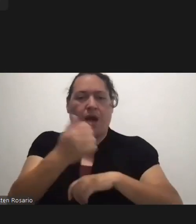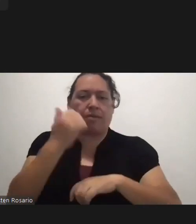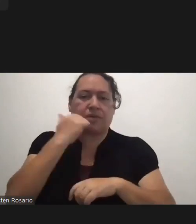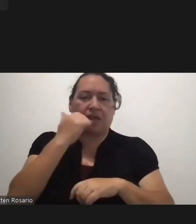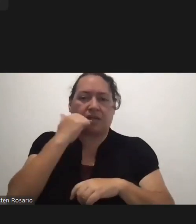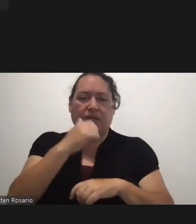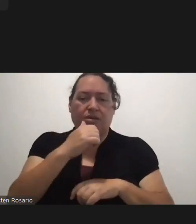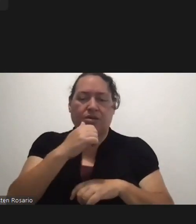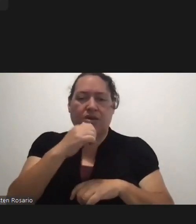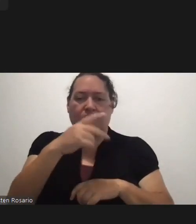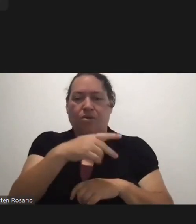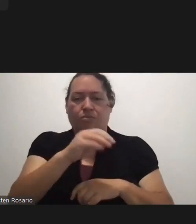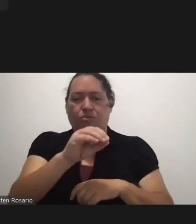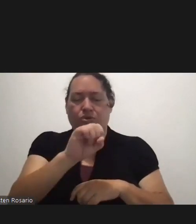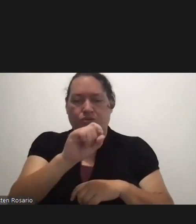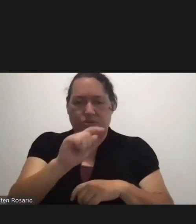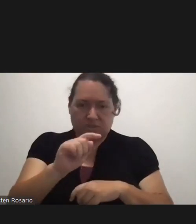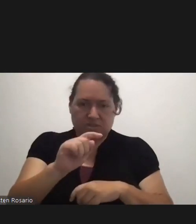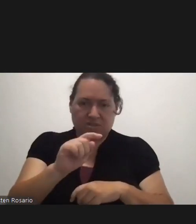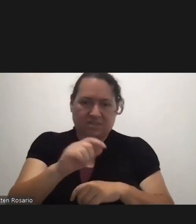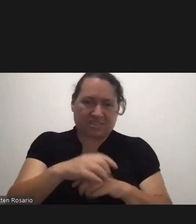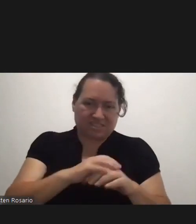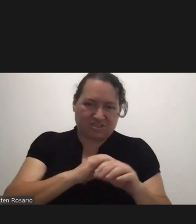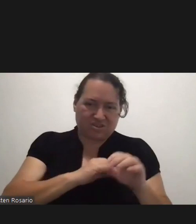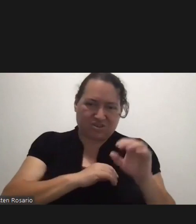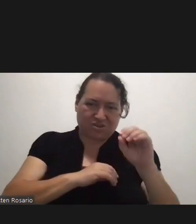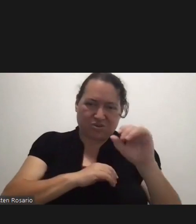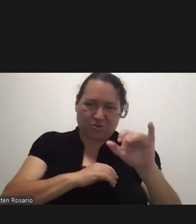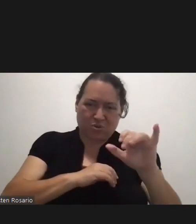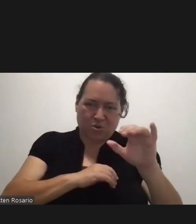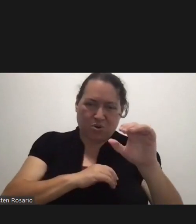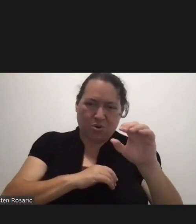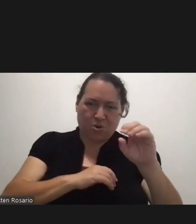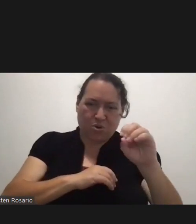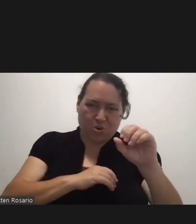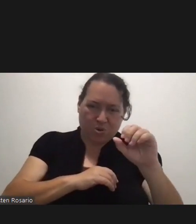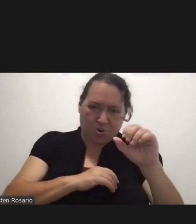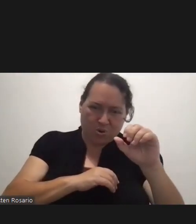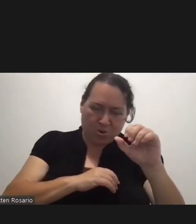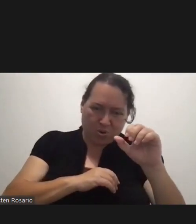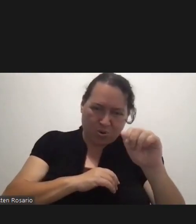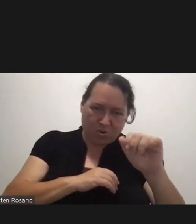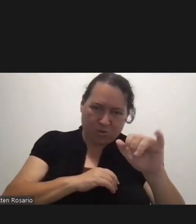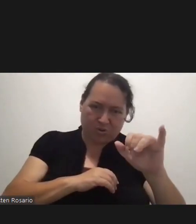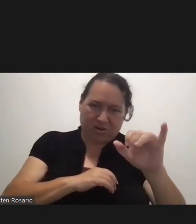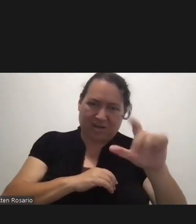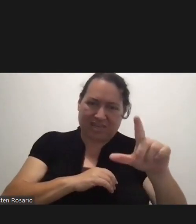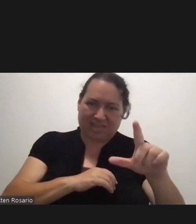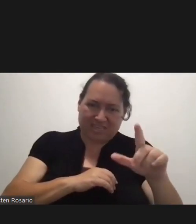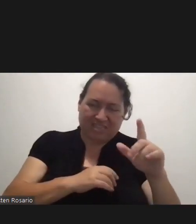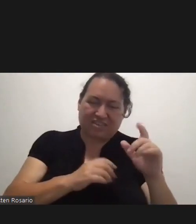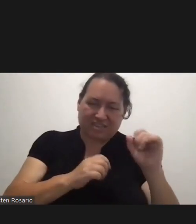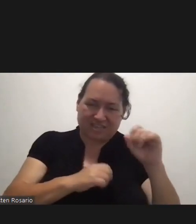Hi. Hi, Governor. How are you doing? I'm good. Thank you. I like your haircut. It's very pretty.